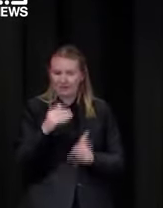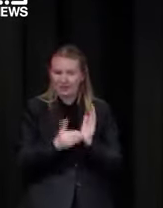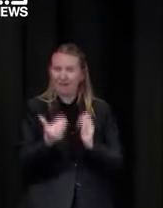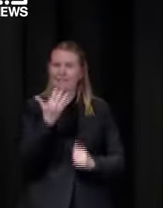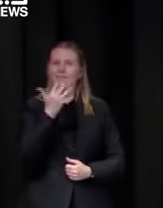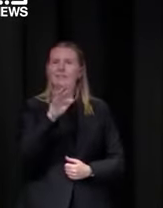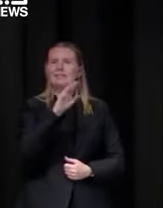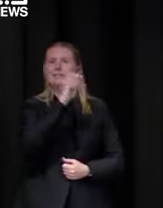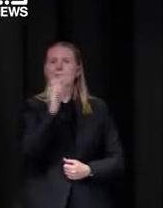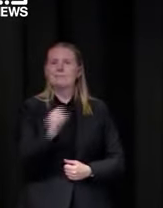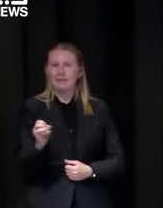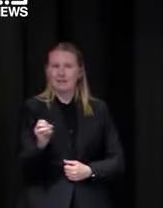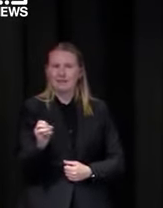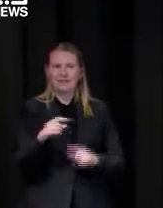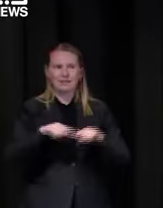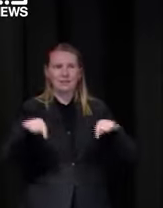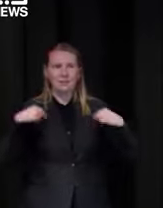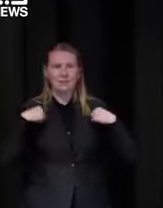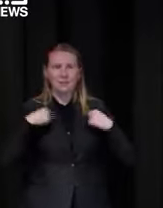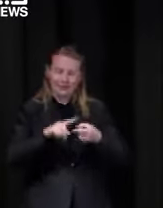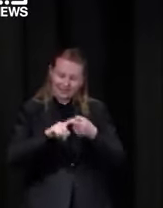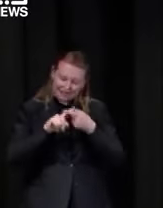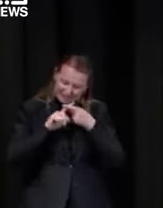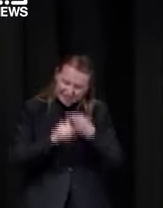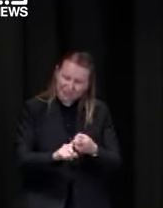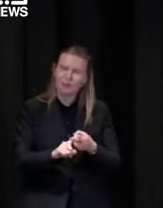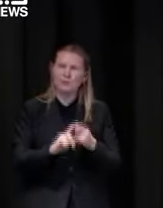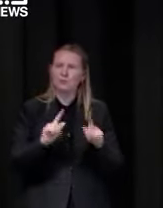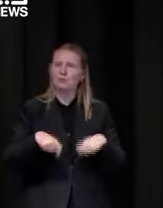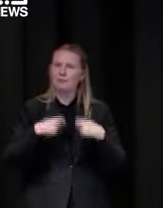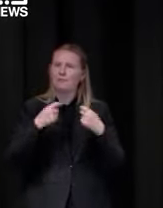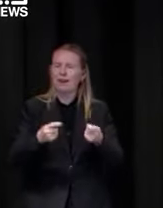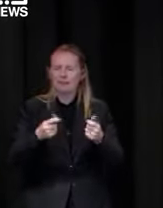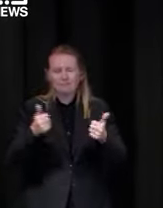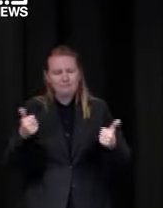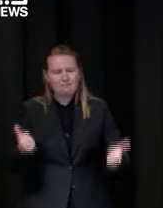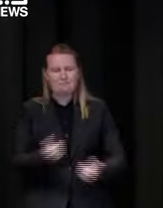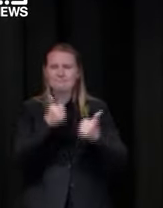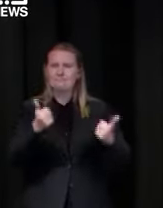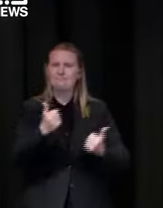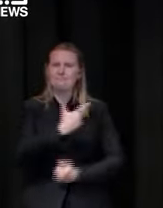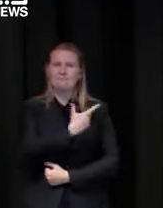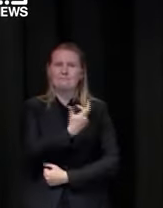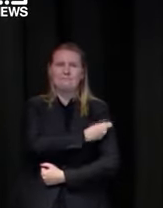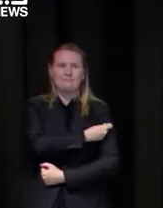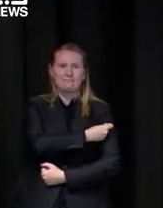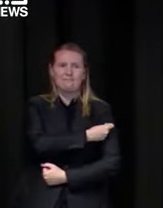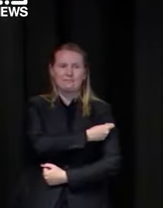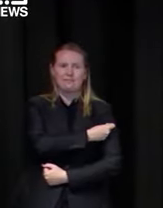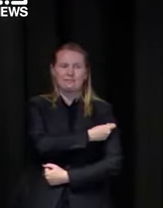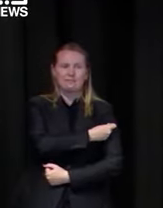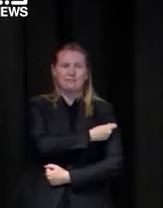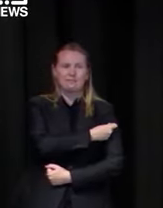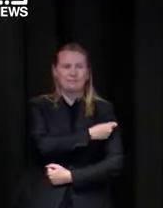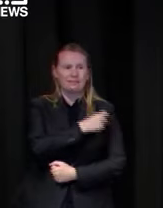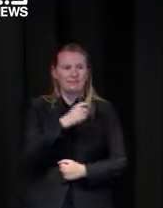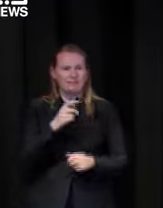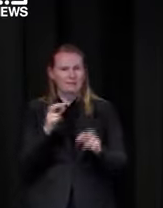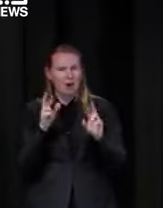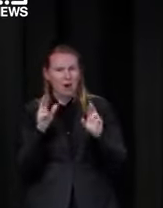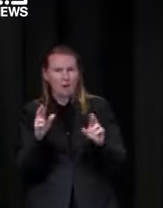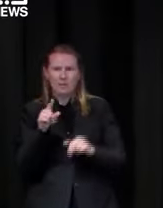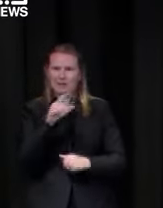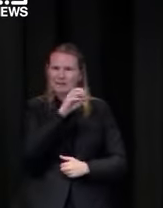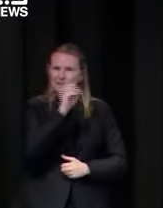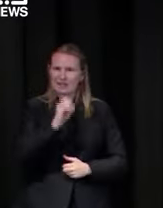we're going to keep doing the same numbers we might even increase them but as a percentage of the overall effort i hope that percentage comes down i hope